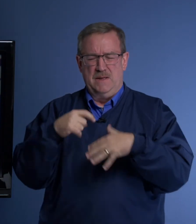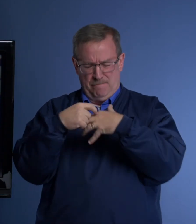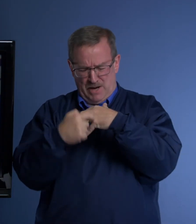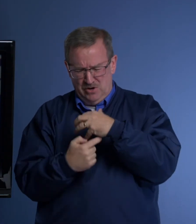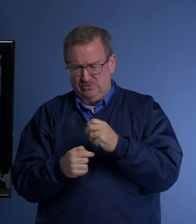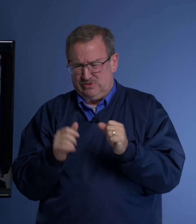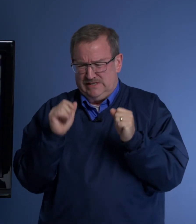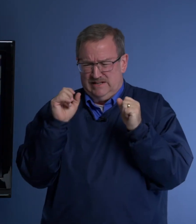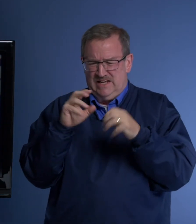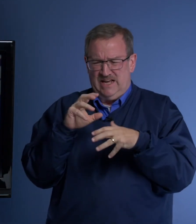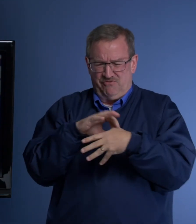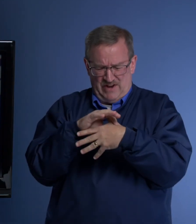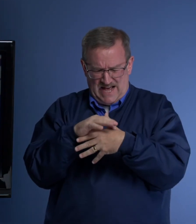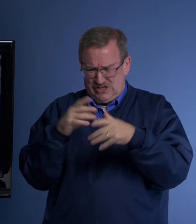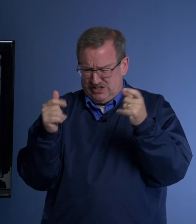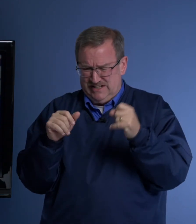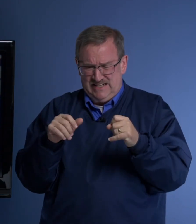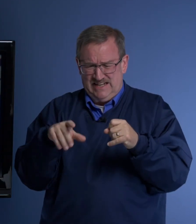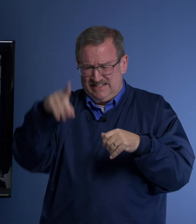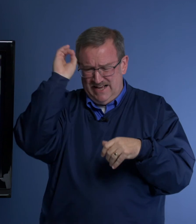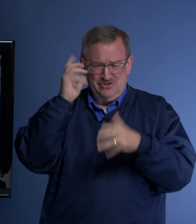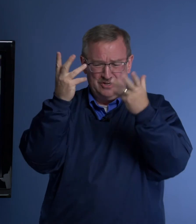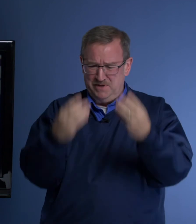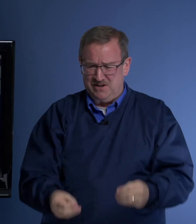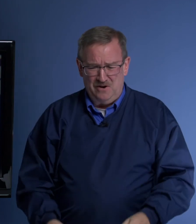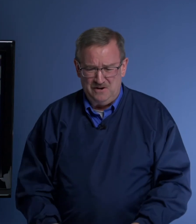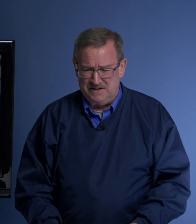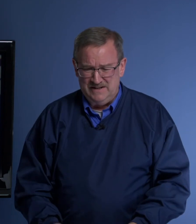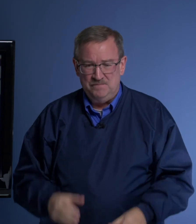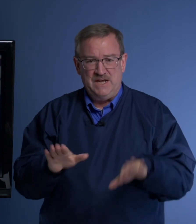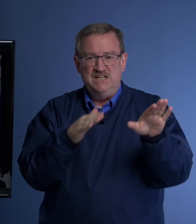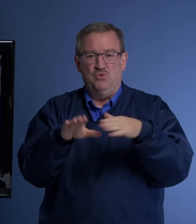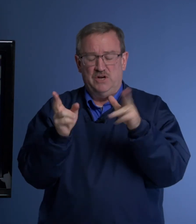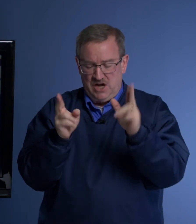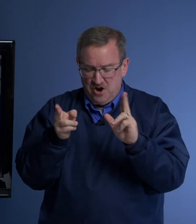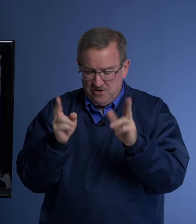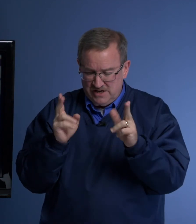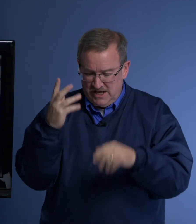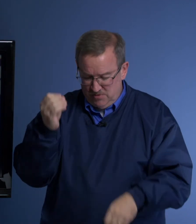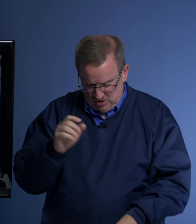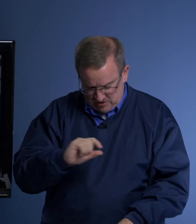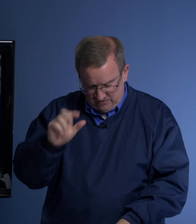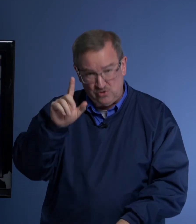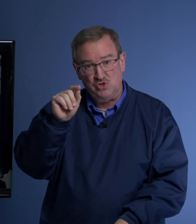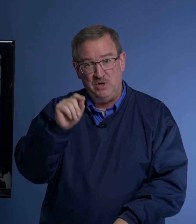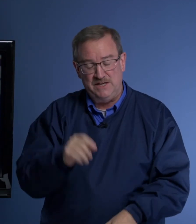bones and and flesh and and Daniel's going to be gone. And he's walking hurriedly. He walked, look at verse 20.